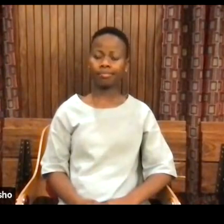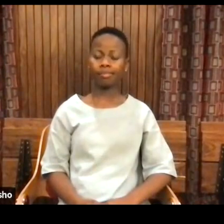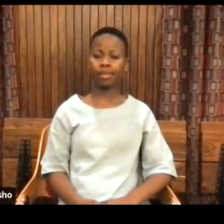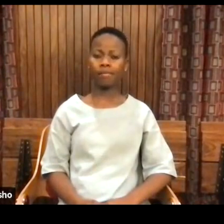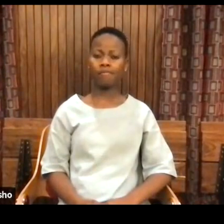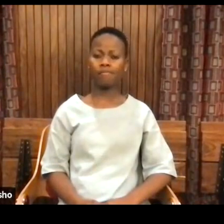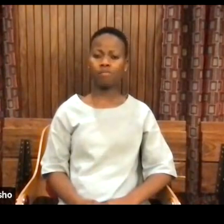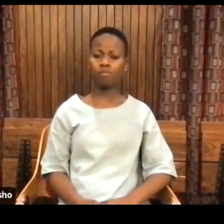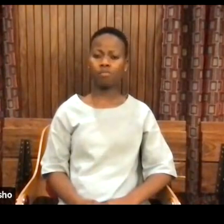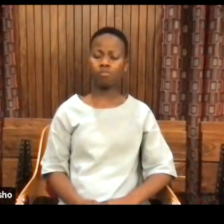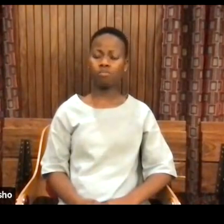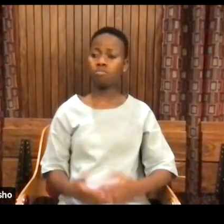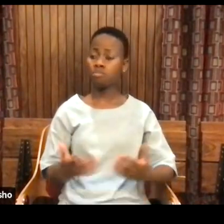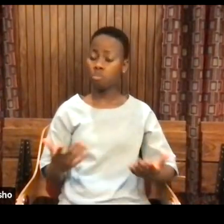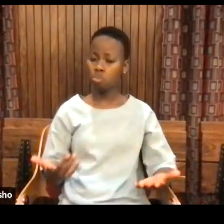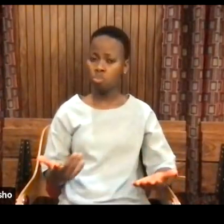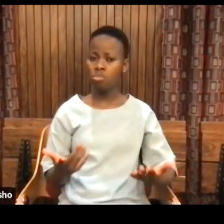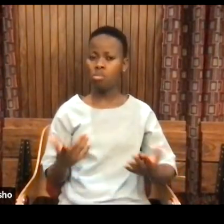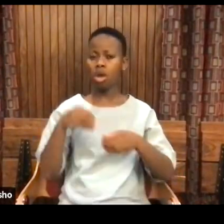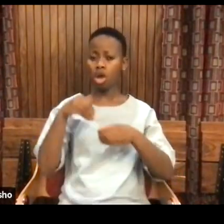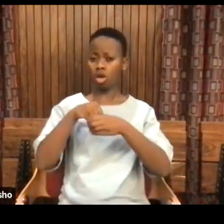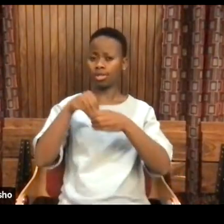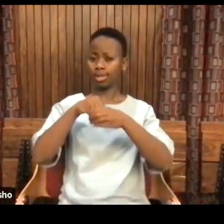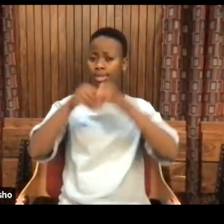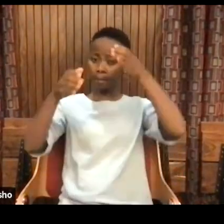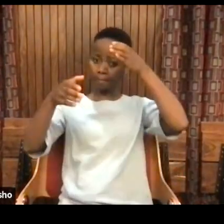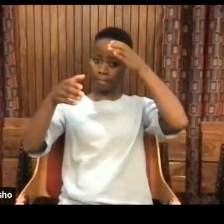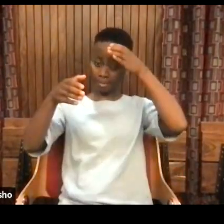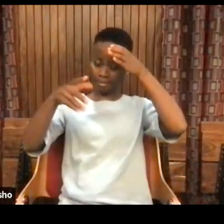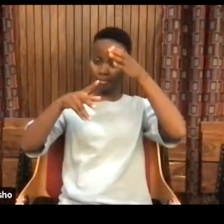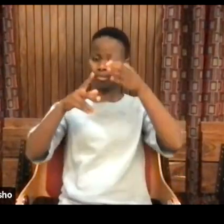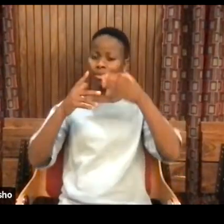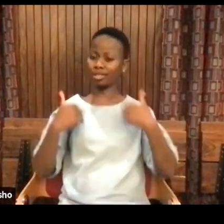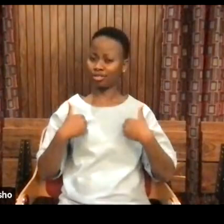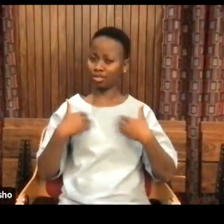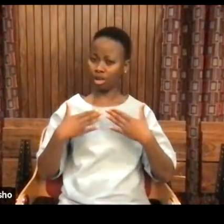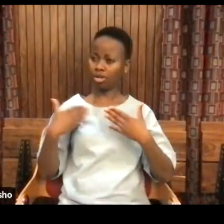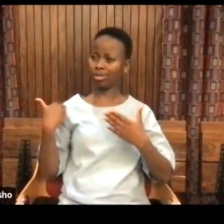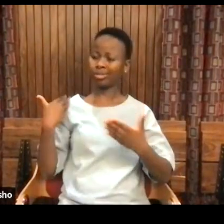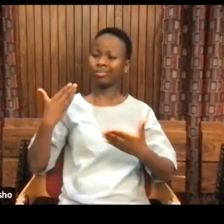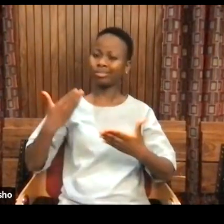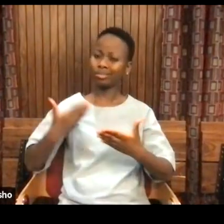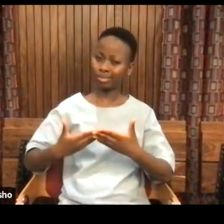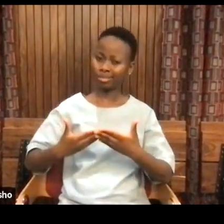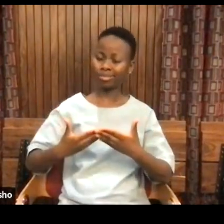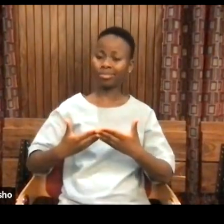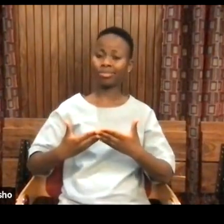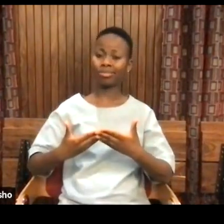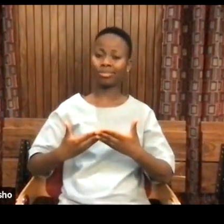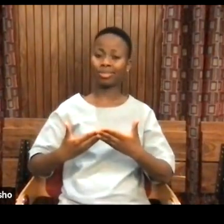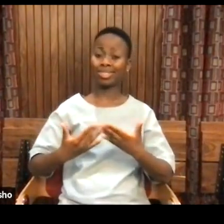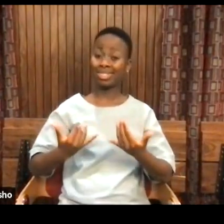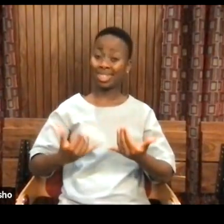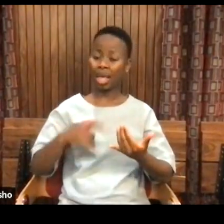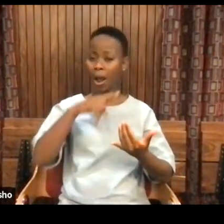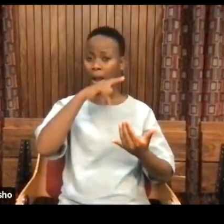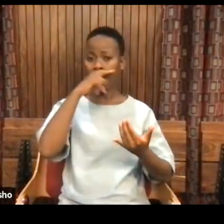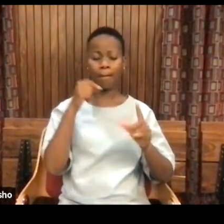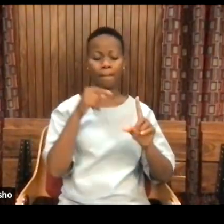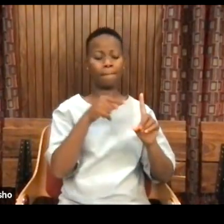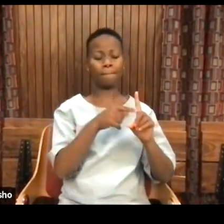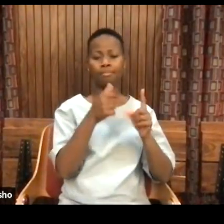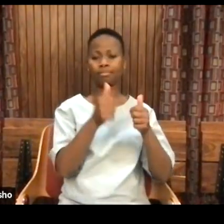this concept emerged and the concept and it's heavily linked into what we call patriarchy